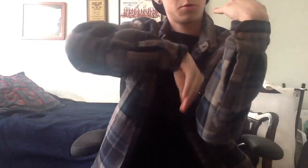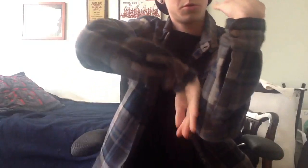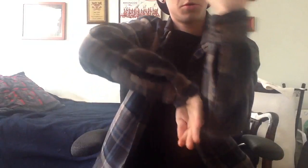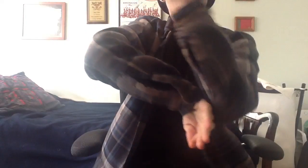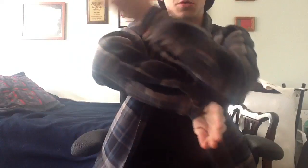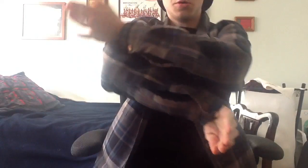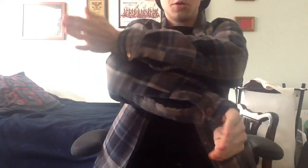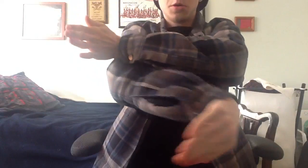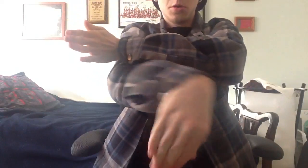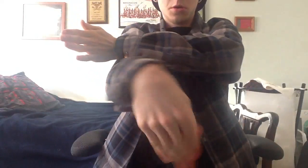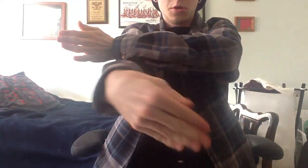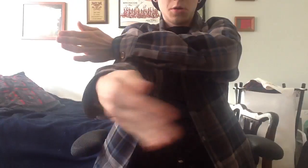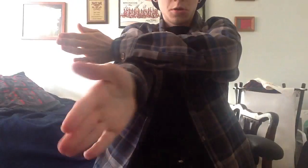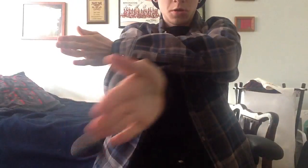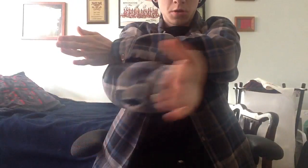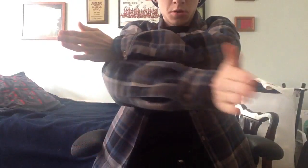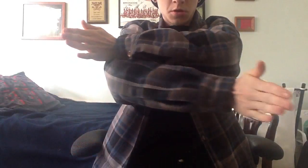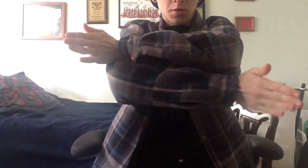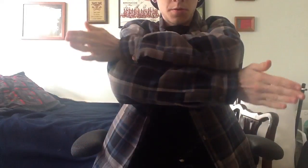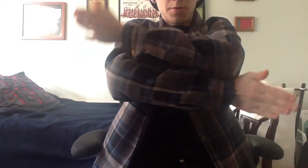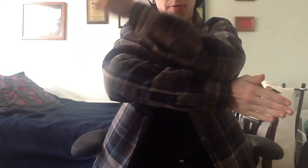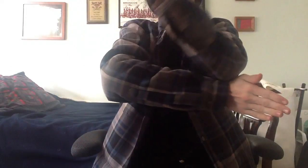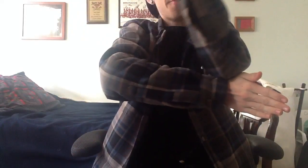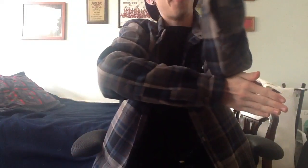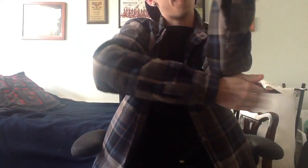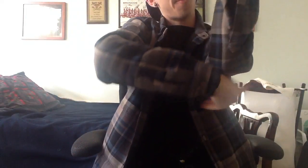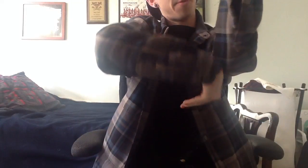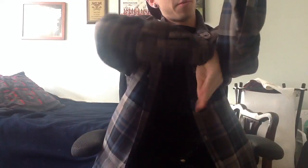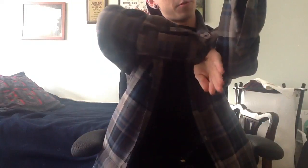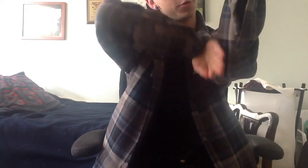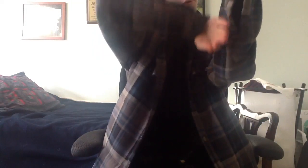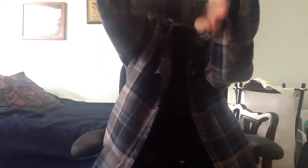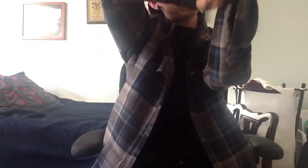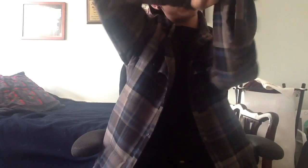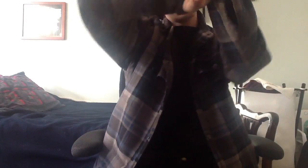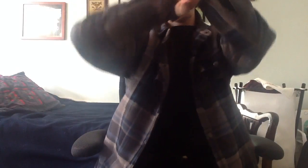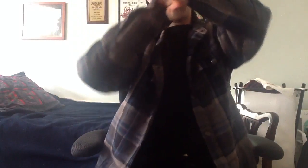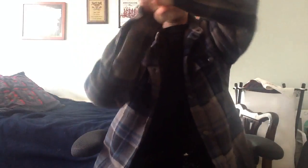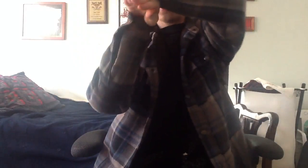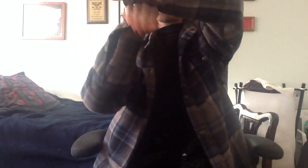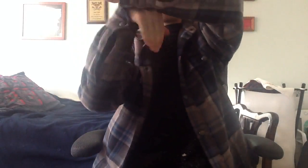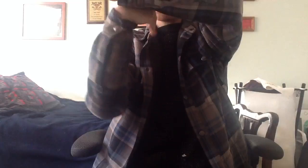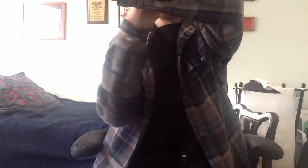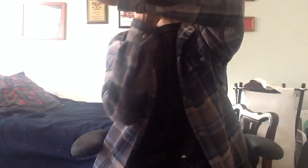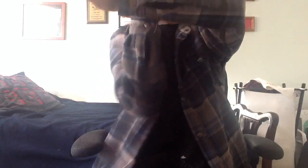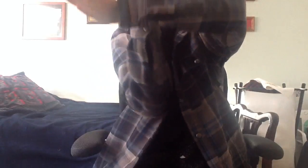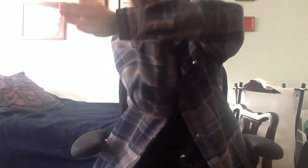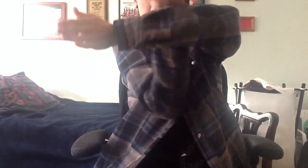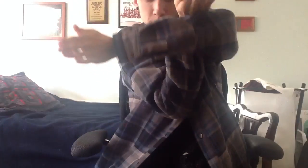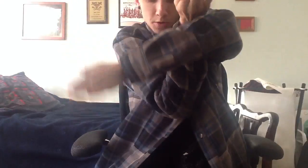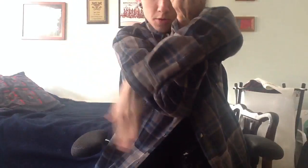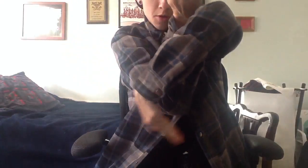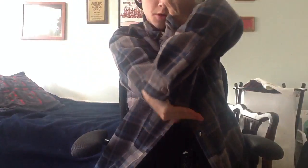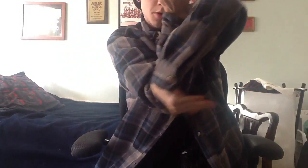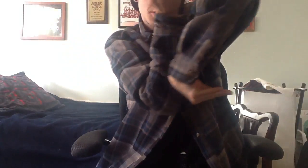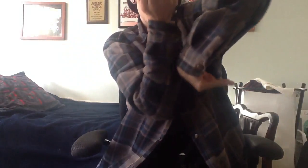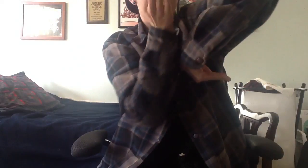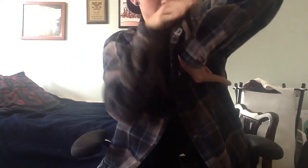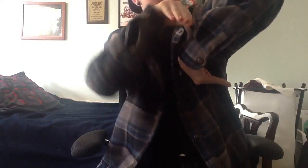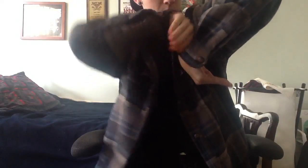behind these biggie lenses Reinventing, all the Marpa guest shit Just left the hood, work to the 50s Bout to